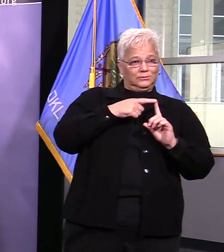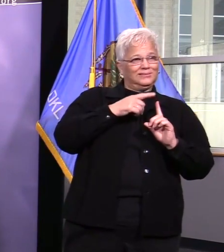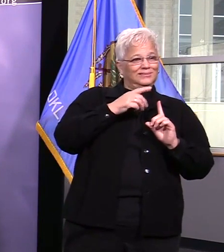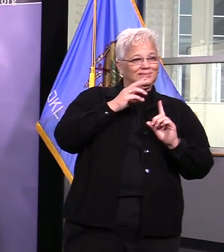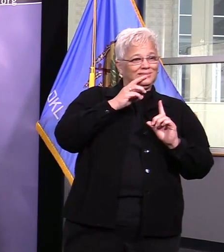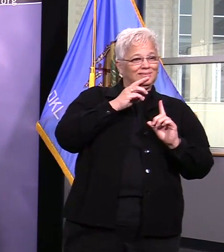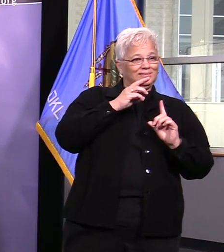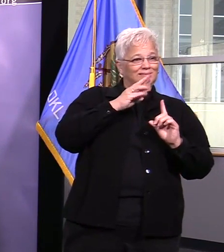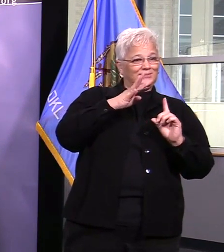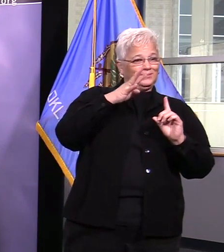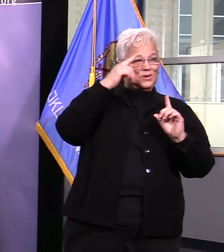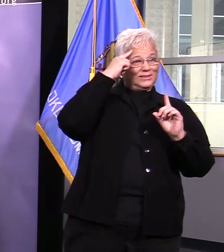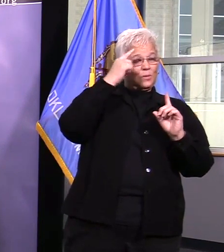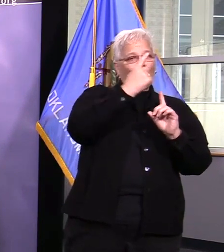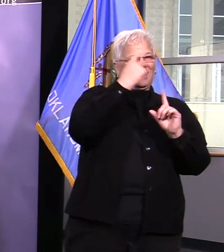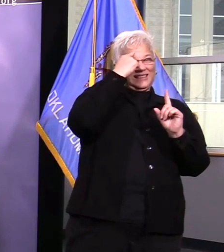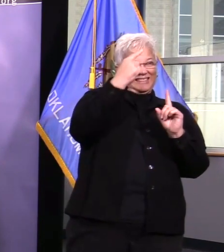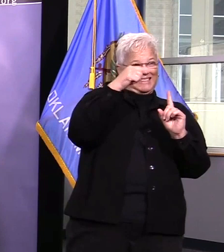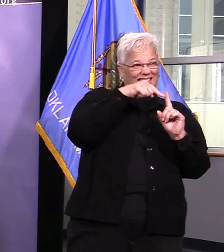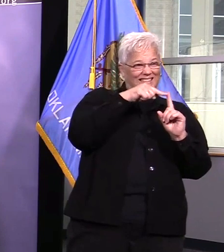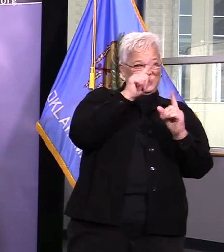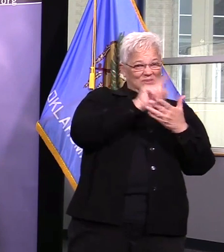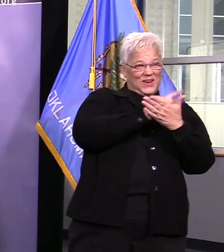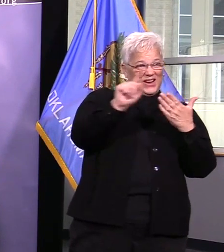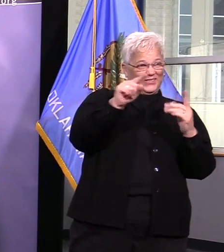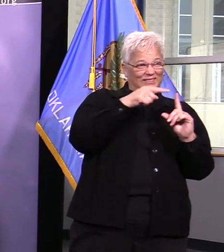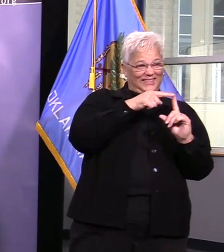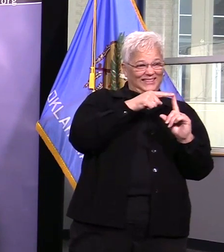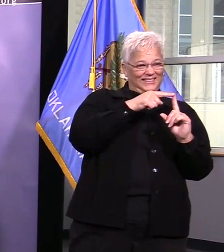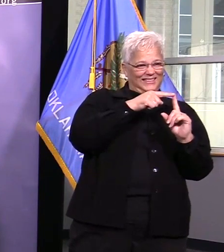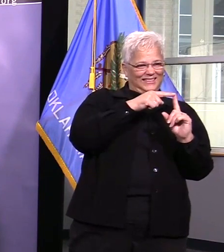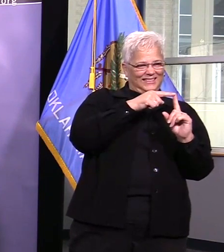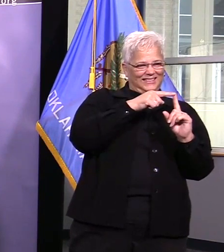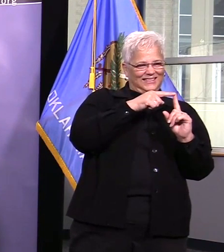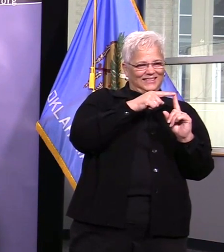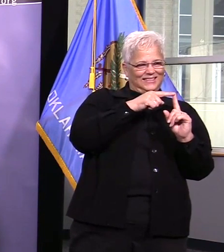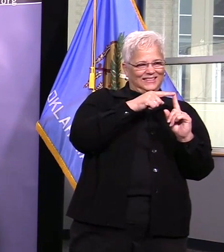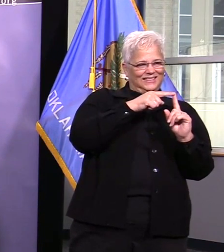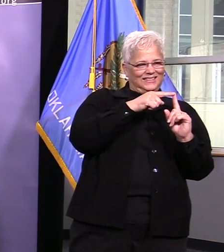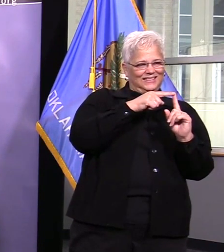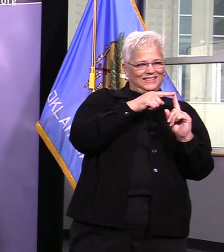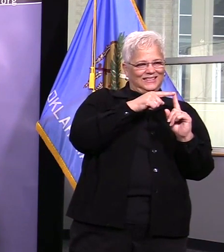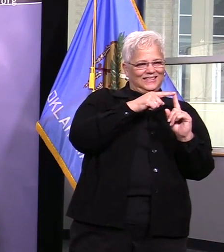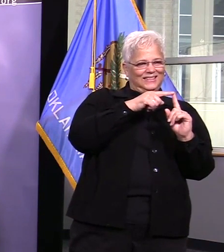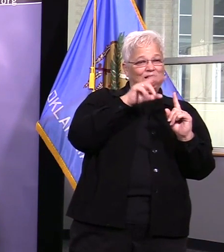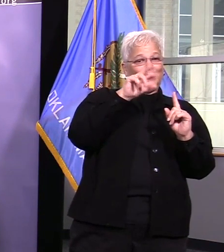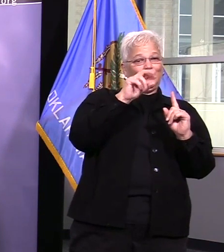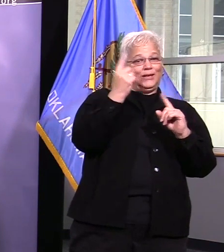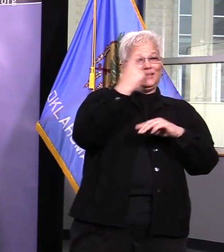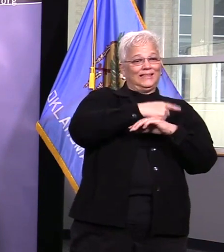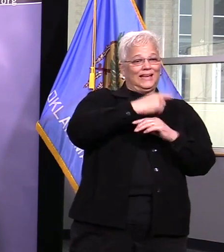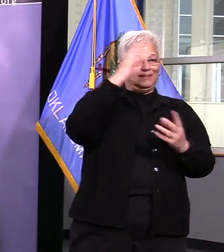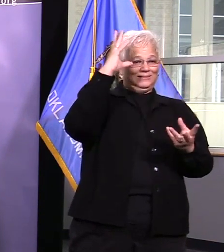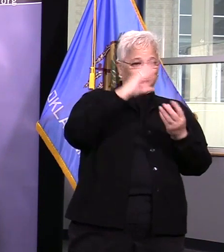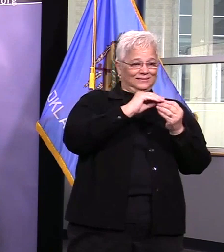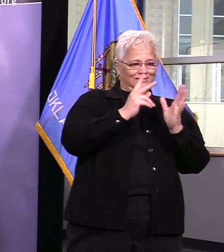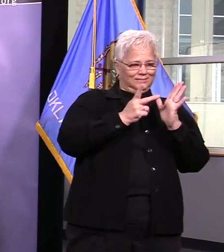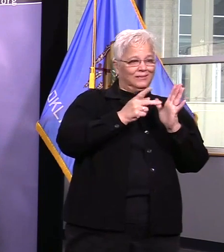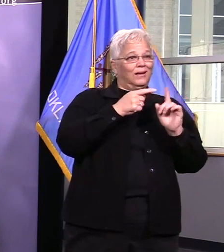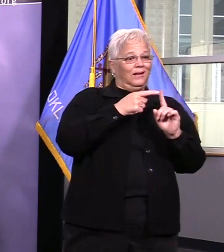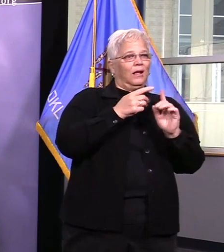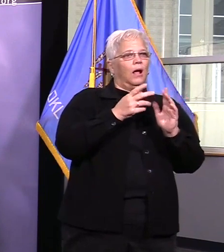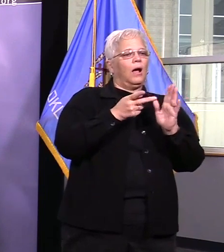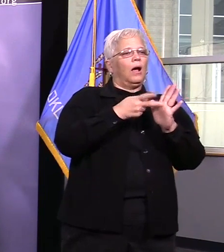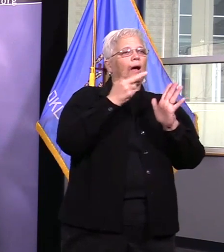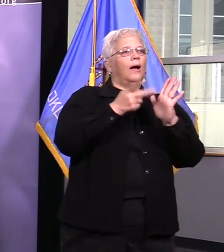thousand dollars and by 30 days you'll have over five million dollars. The longer the doubling goes on the exponentially bigger